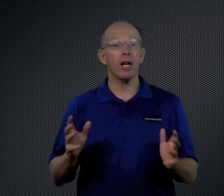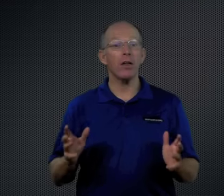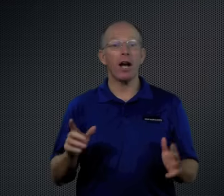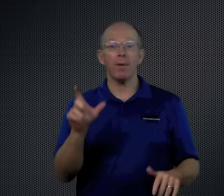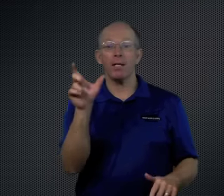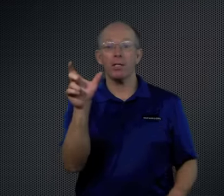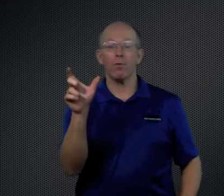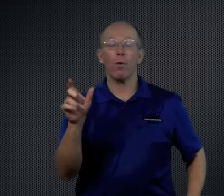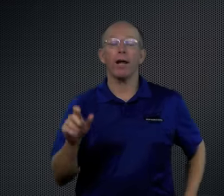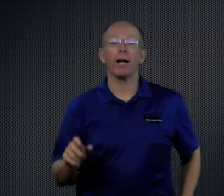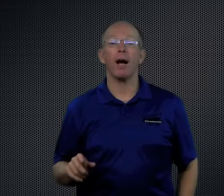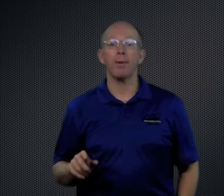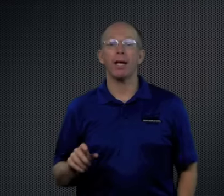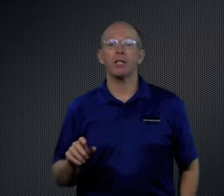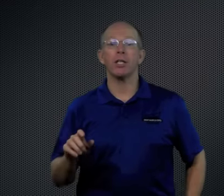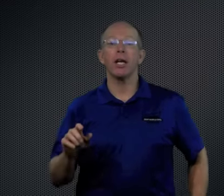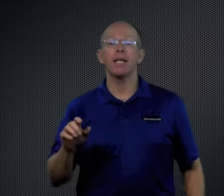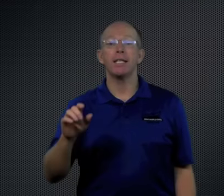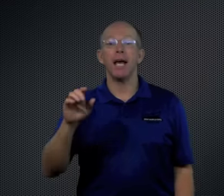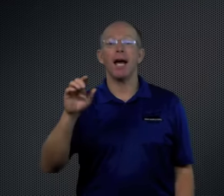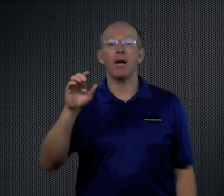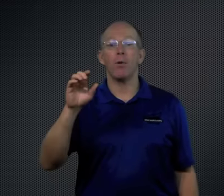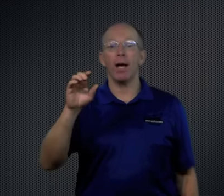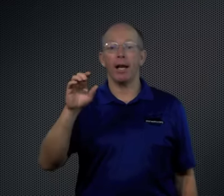another combination, the four-letter combination. T-I-O-N.